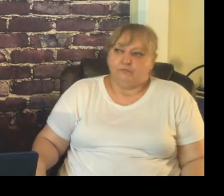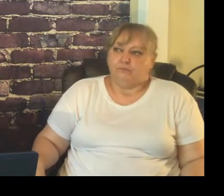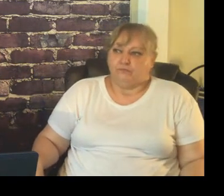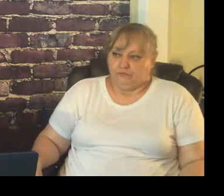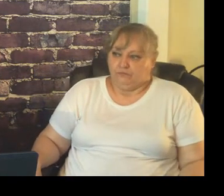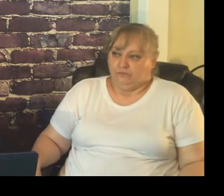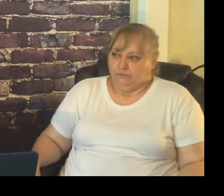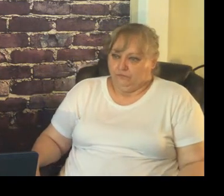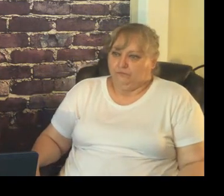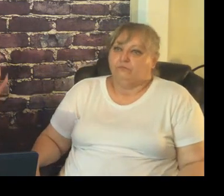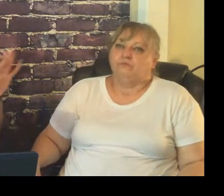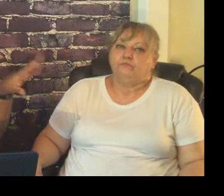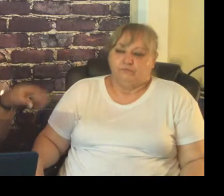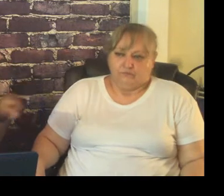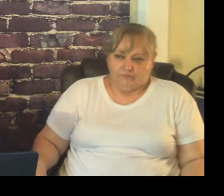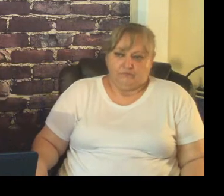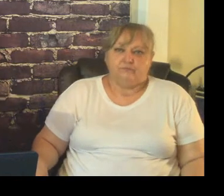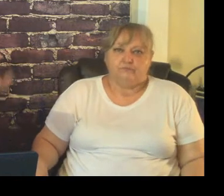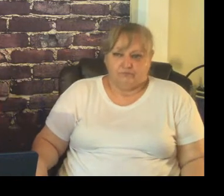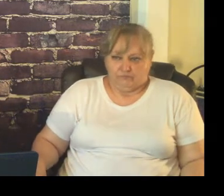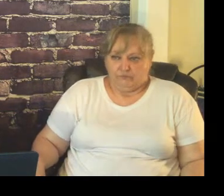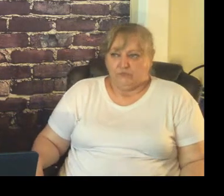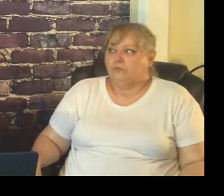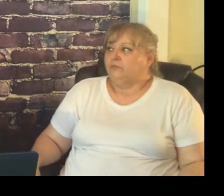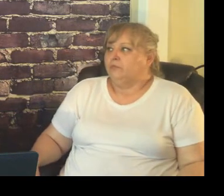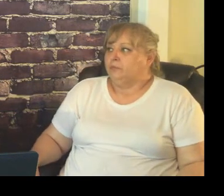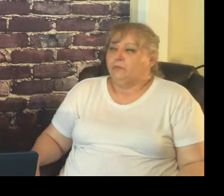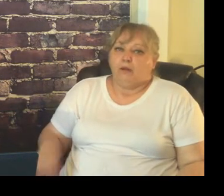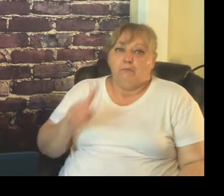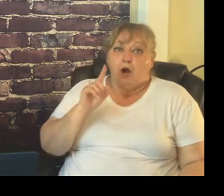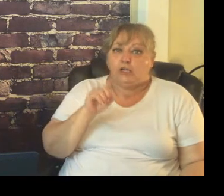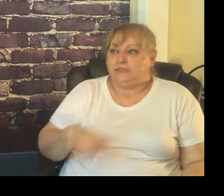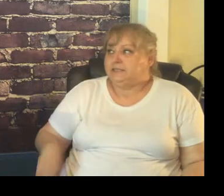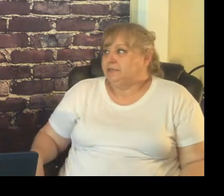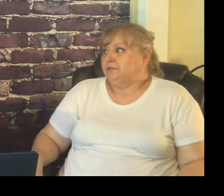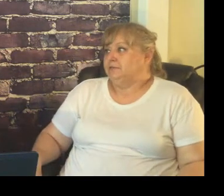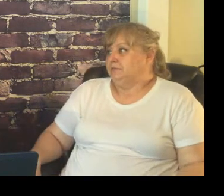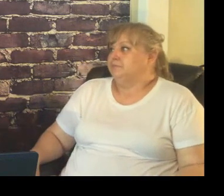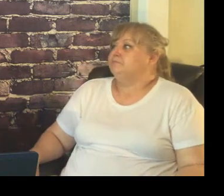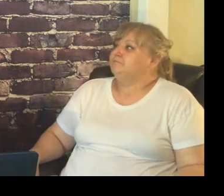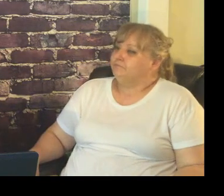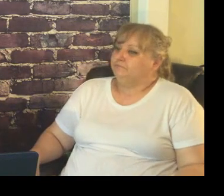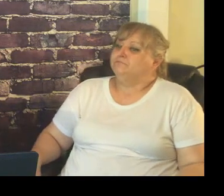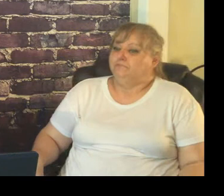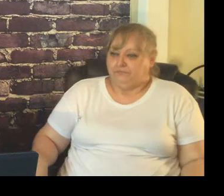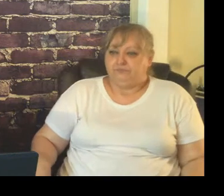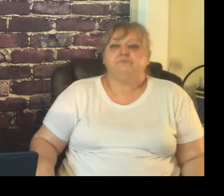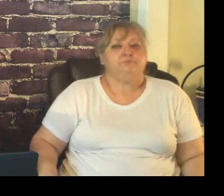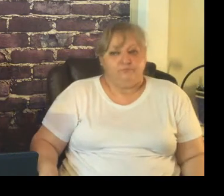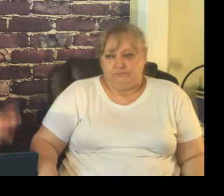everything is clear and they can get to it and understand what's going on all those things save you time so where do